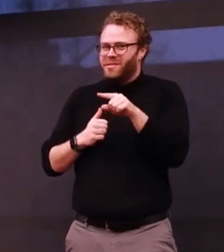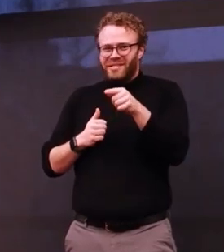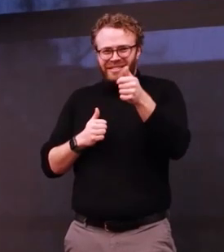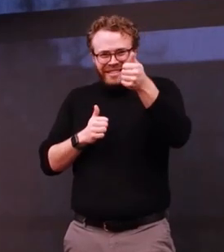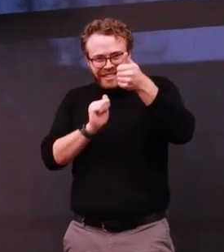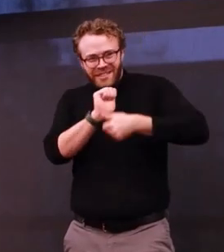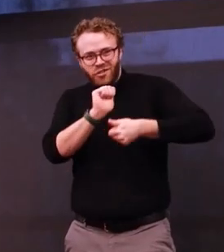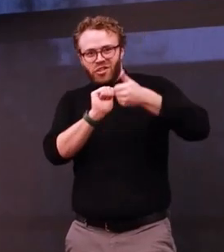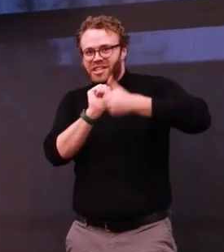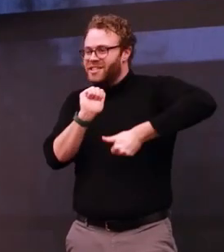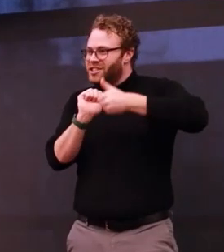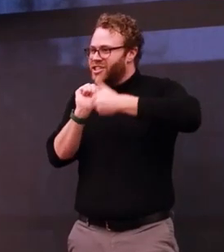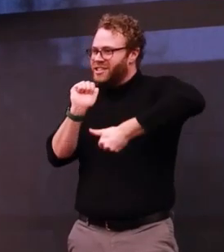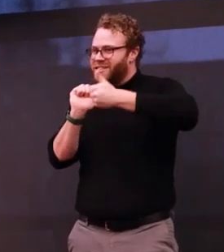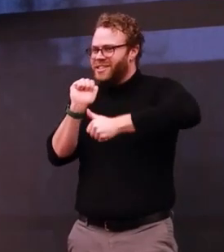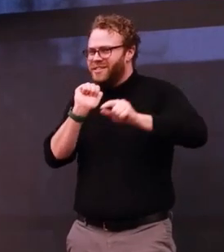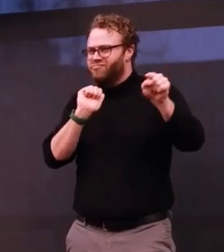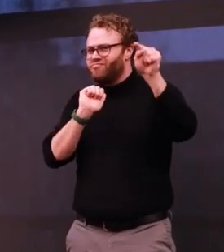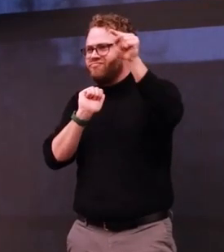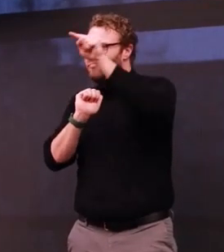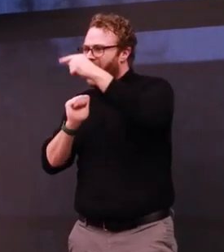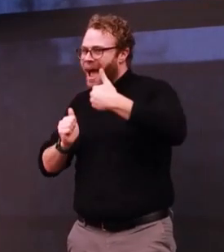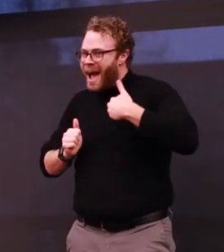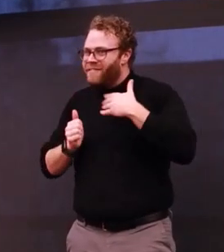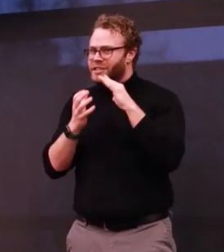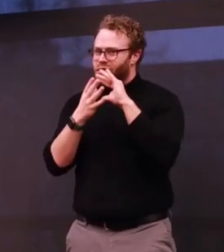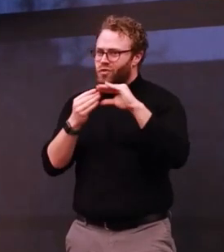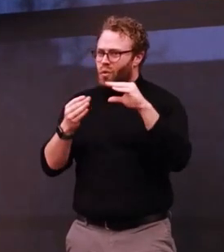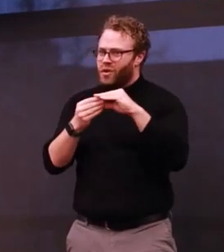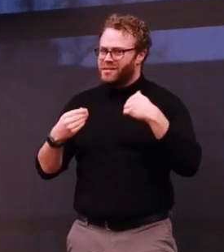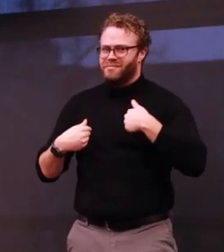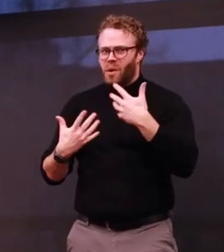story and I would be honored to participate in a part of that. thing. It's Thank